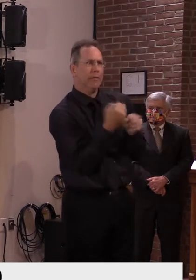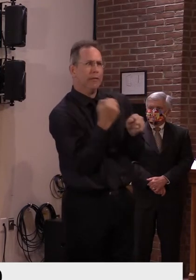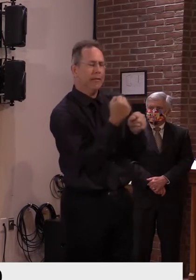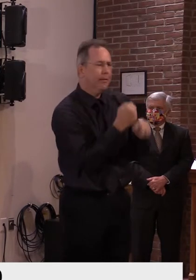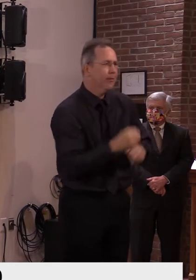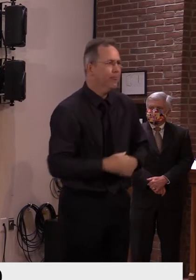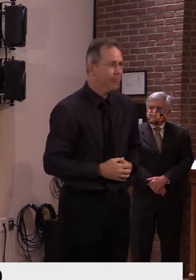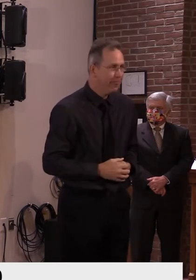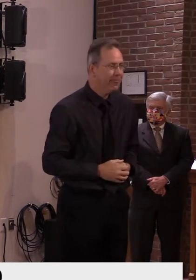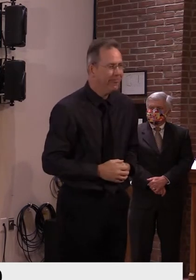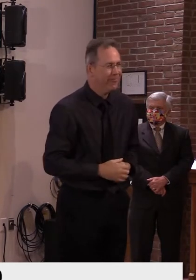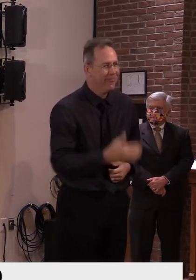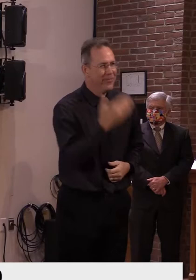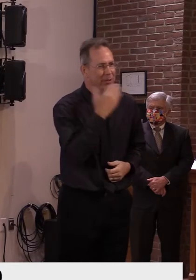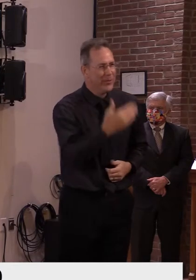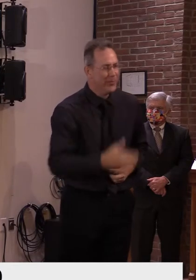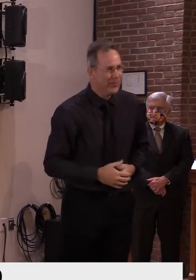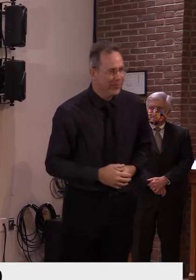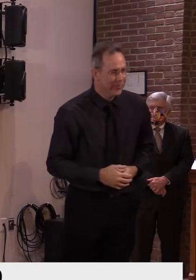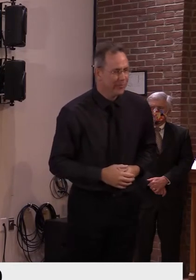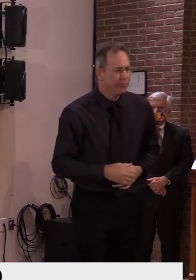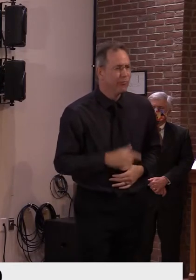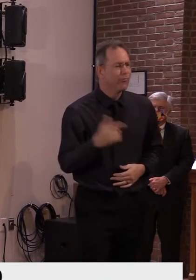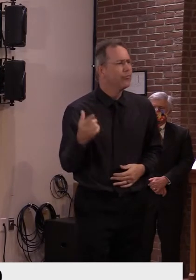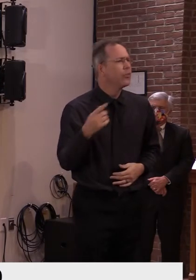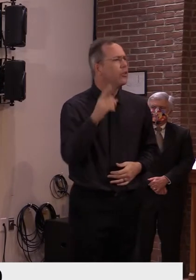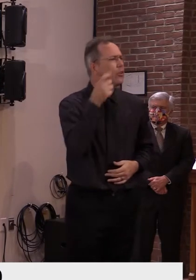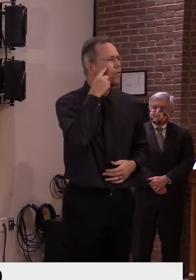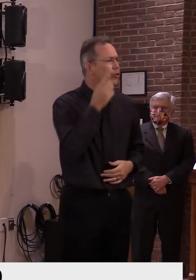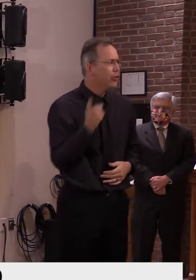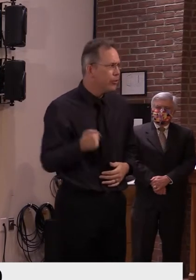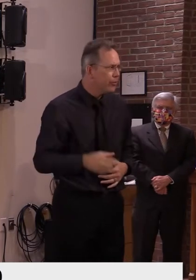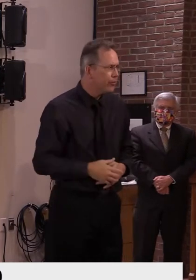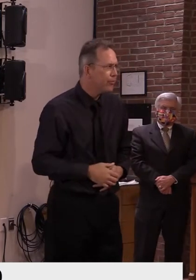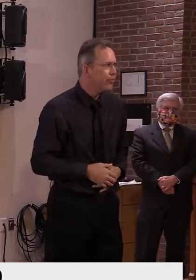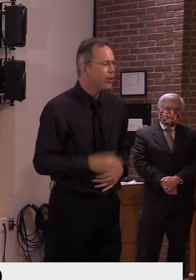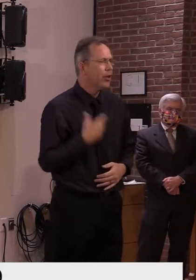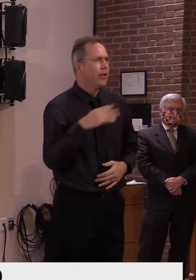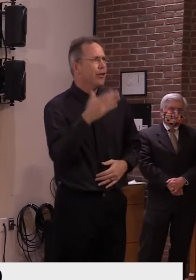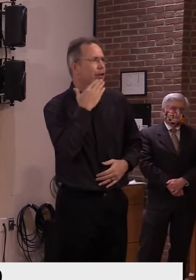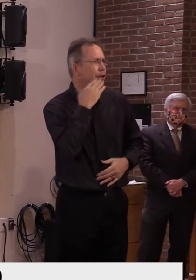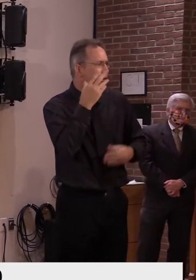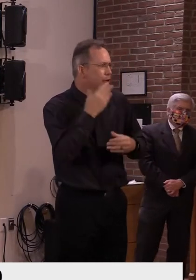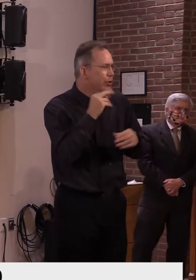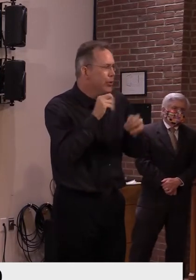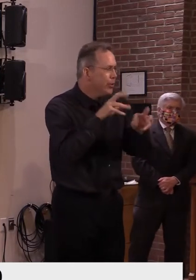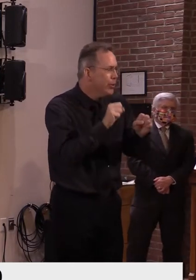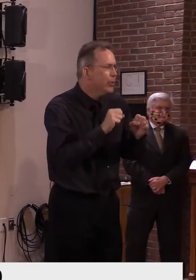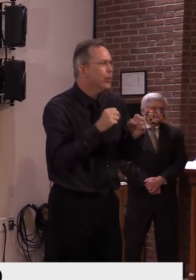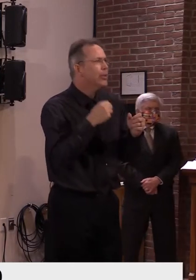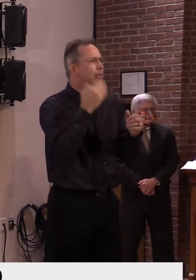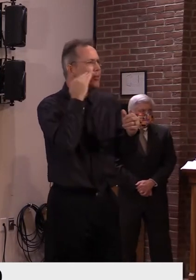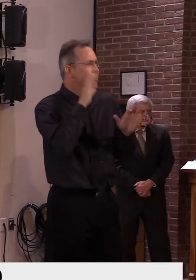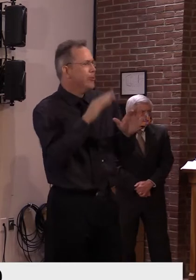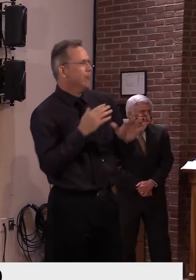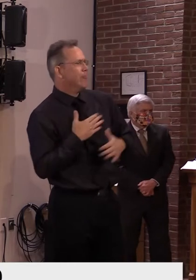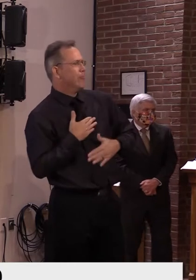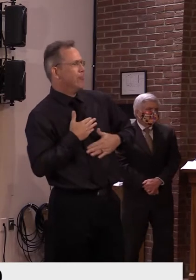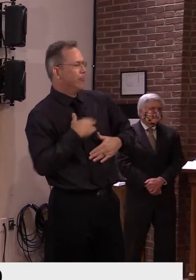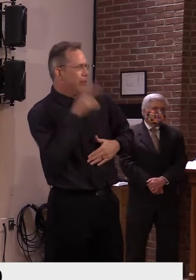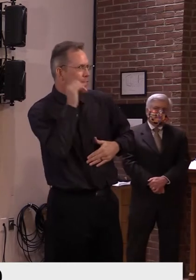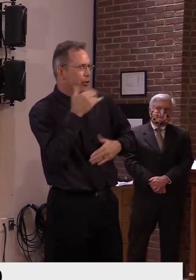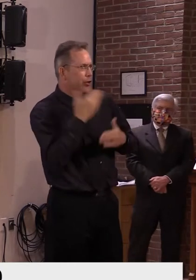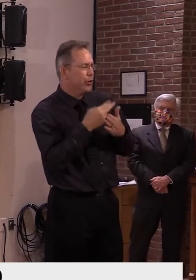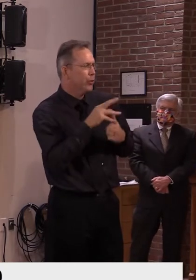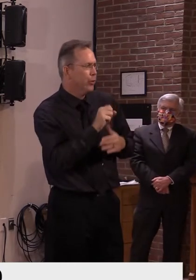Thank you so much. This is exciting news and we look forward to watching the vaccine trial progress. Next, we have